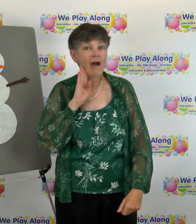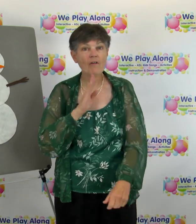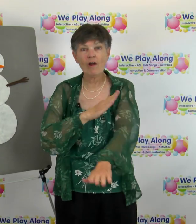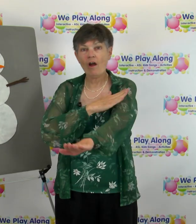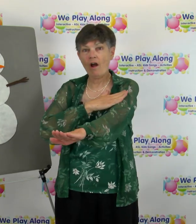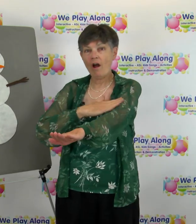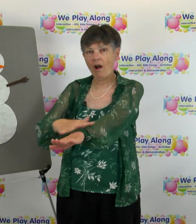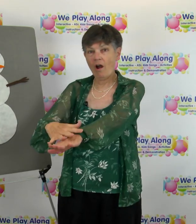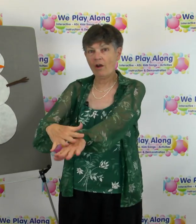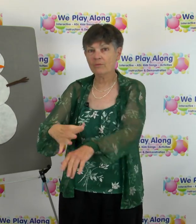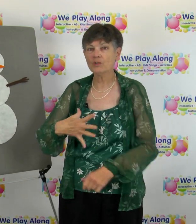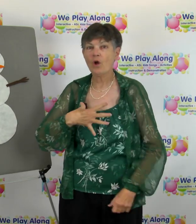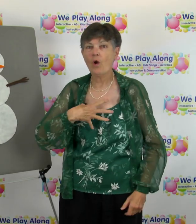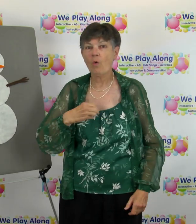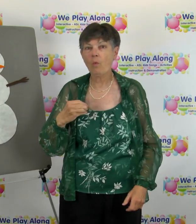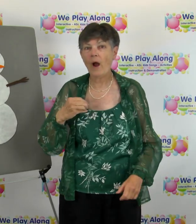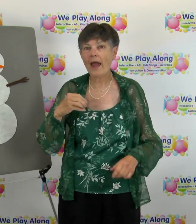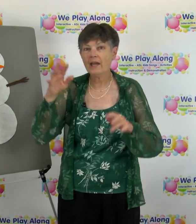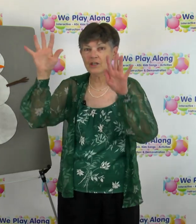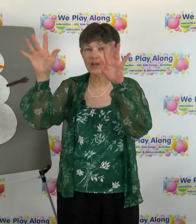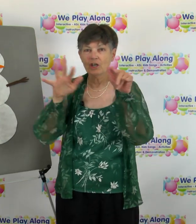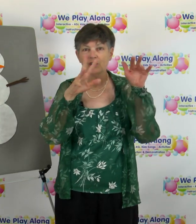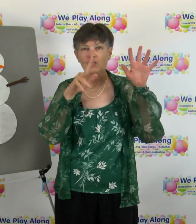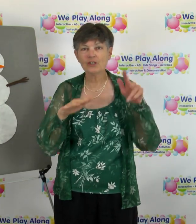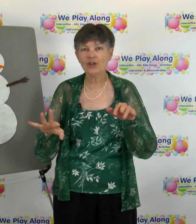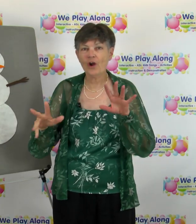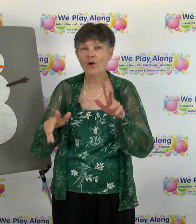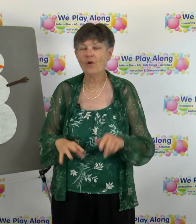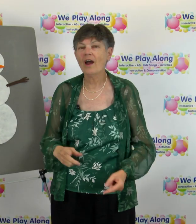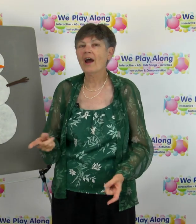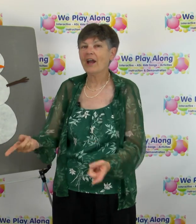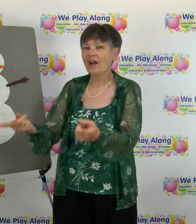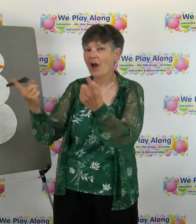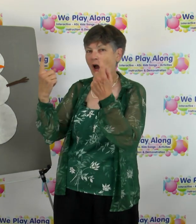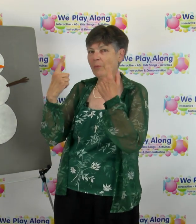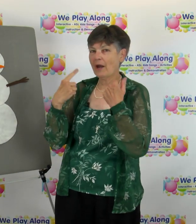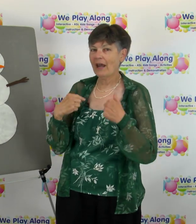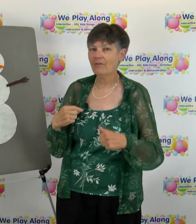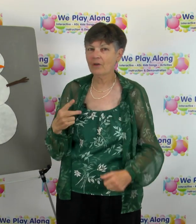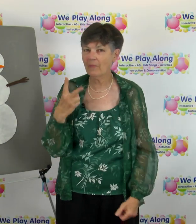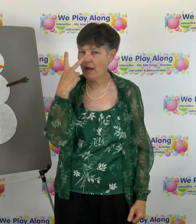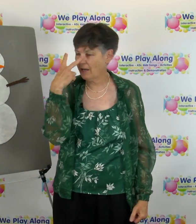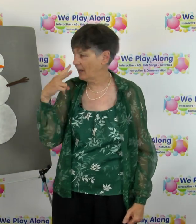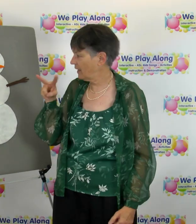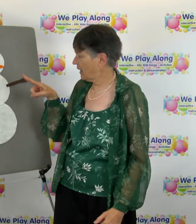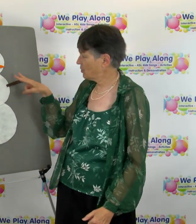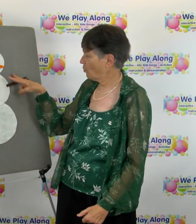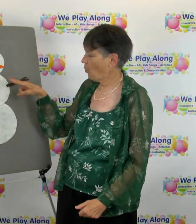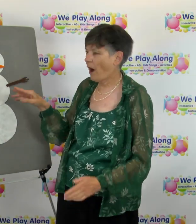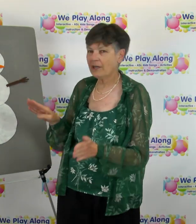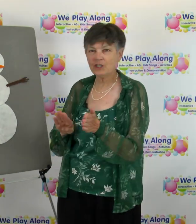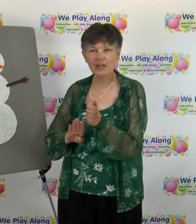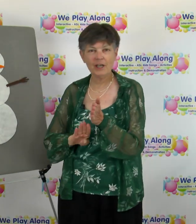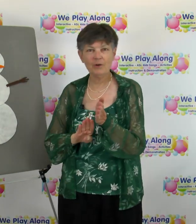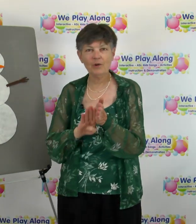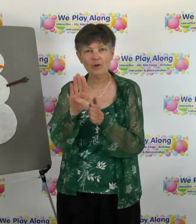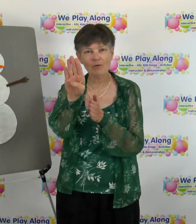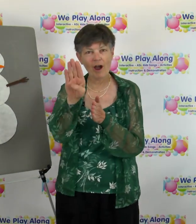arms white snow come on everybody let's watch him grow